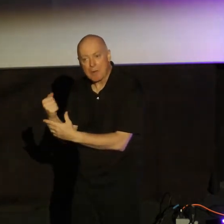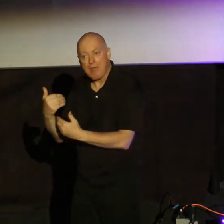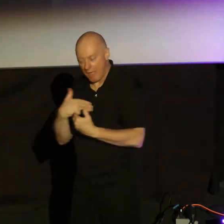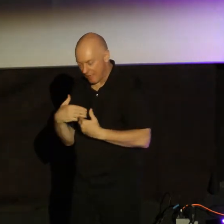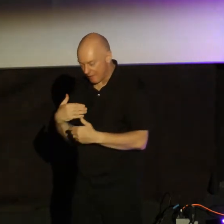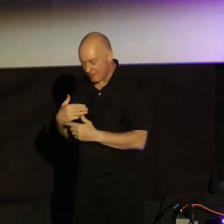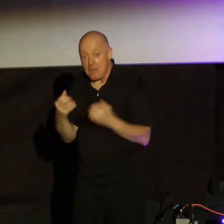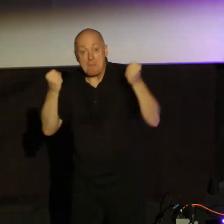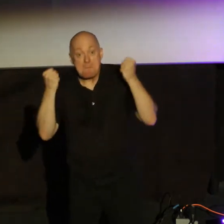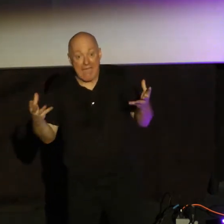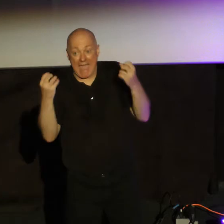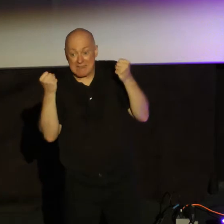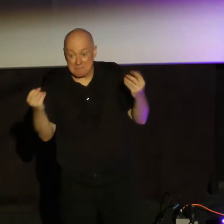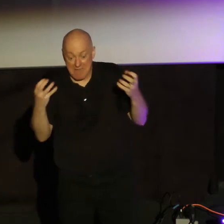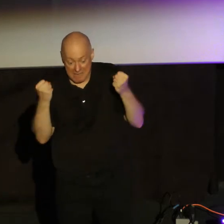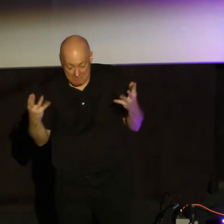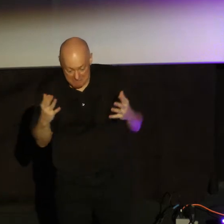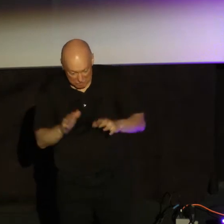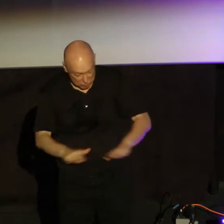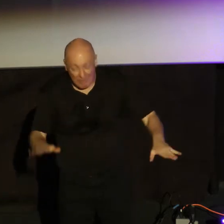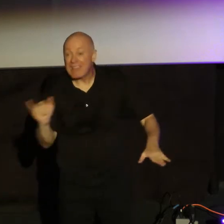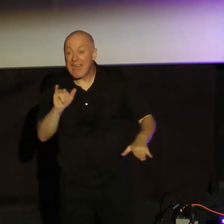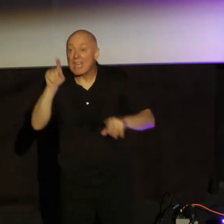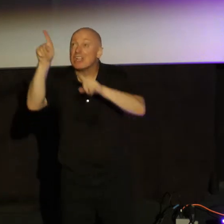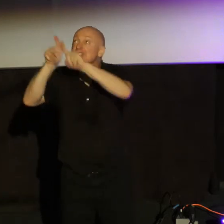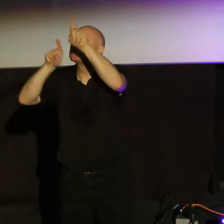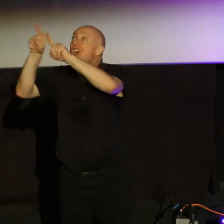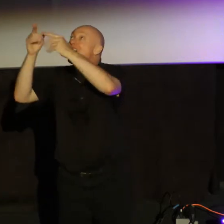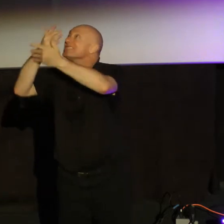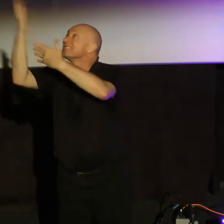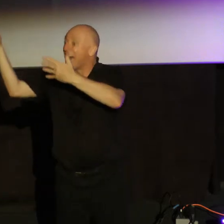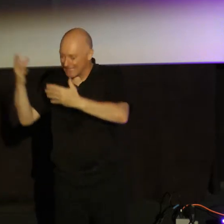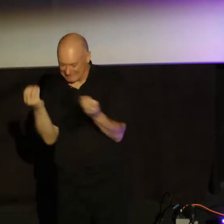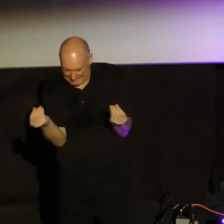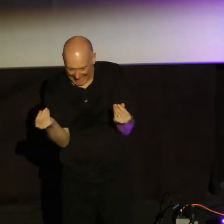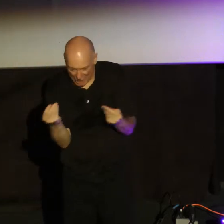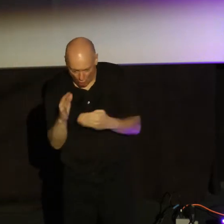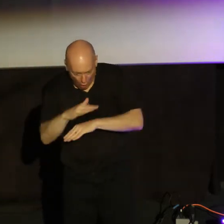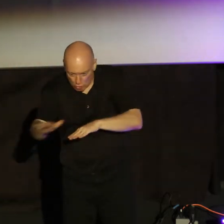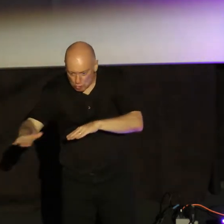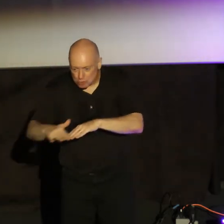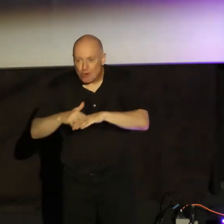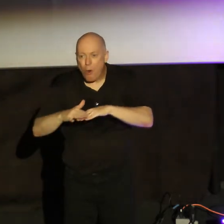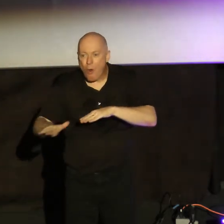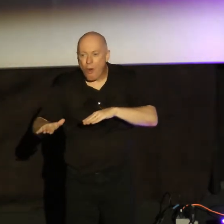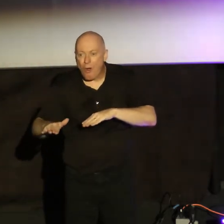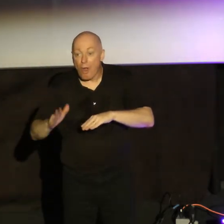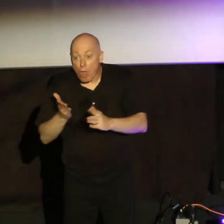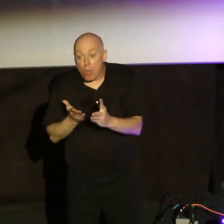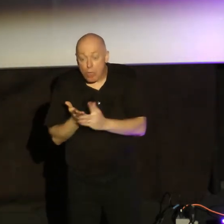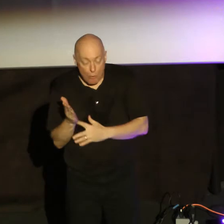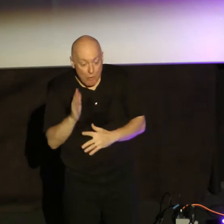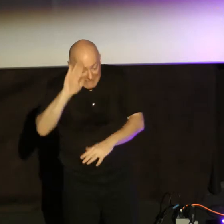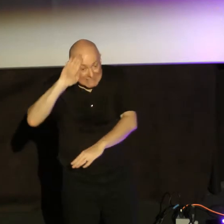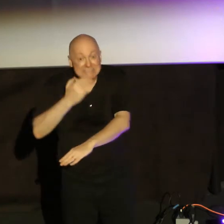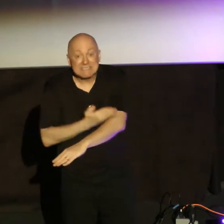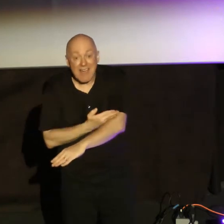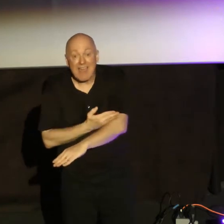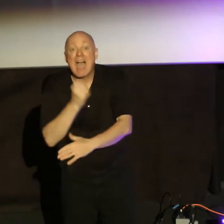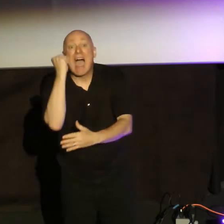as many as the stars in the sky. Sand on the seashore. And it's going to come through his son. Abraham's actual